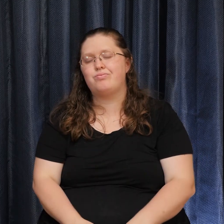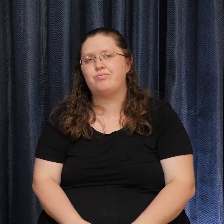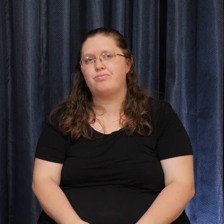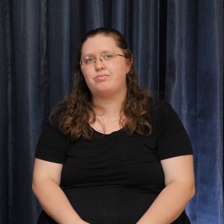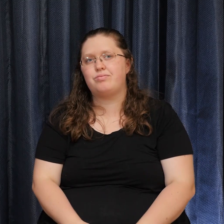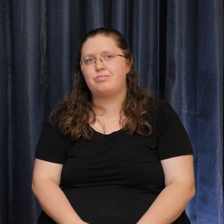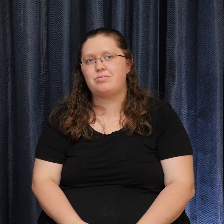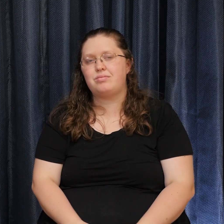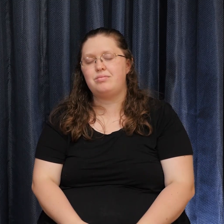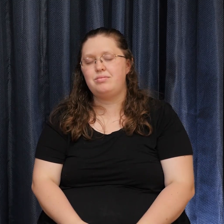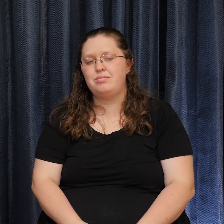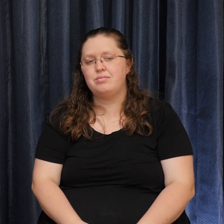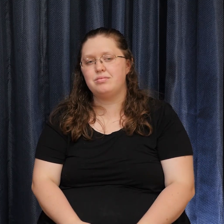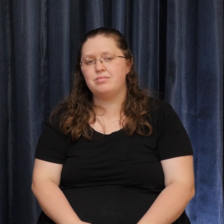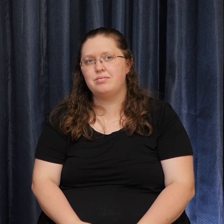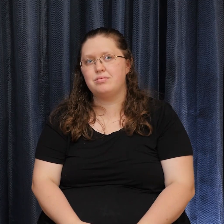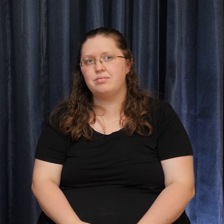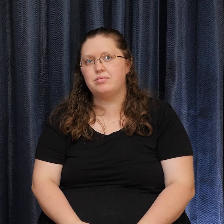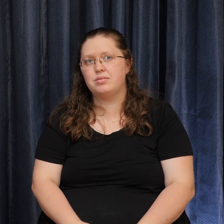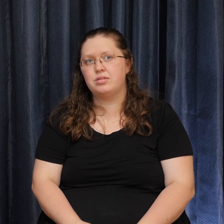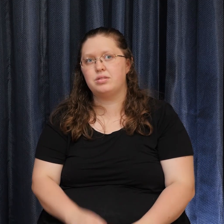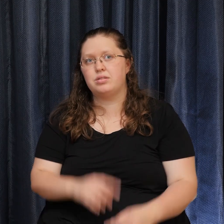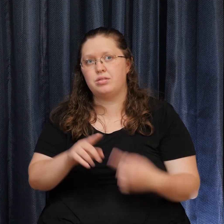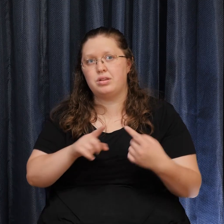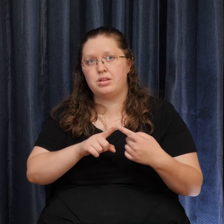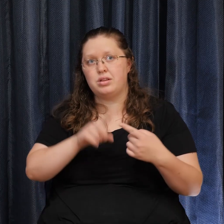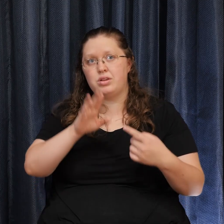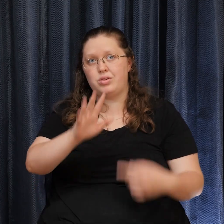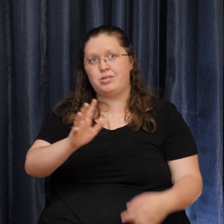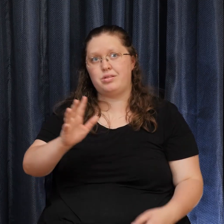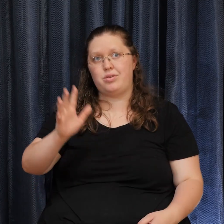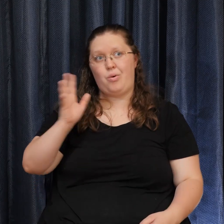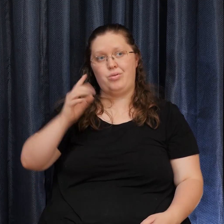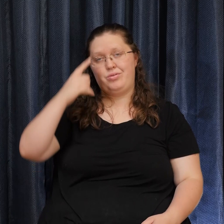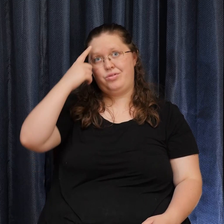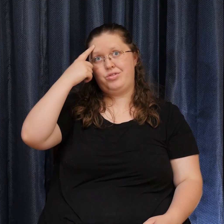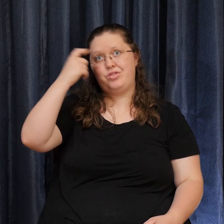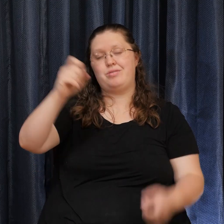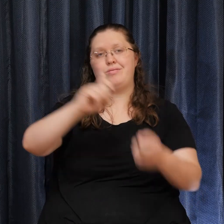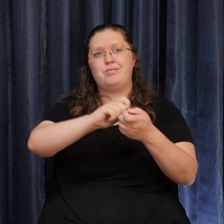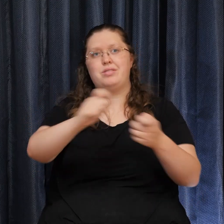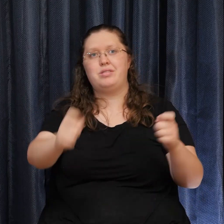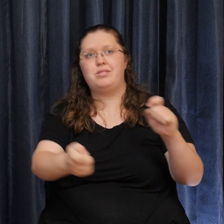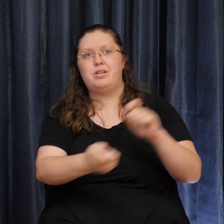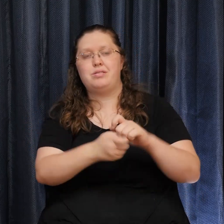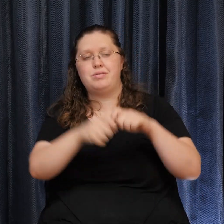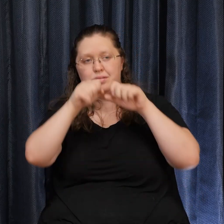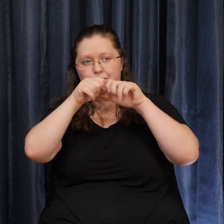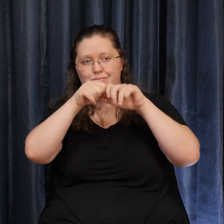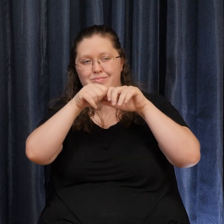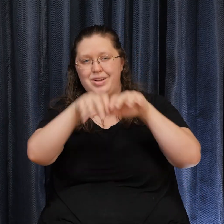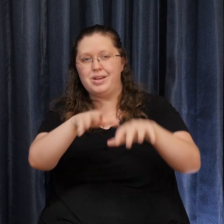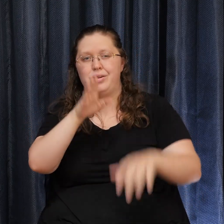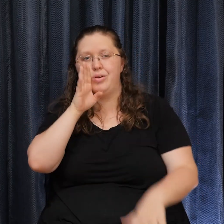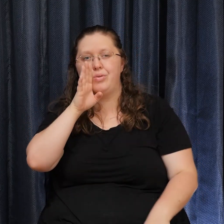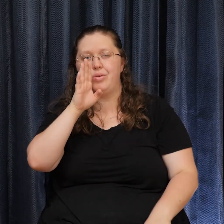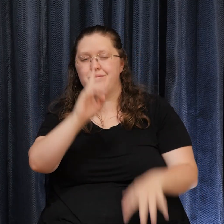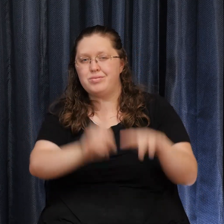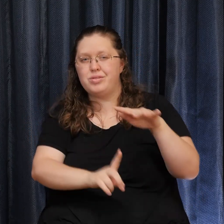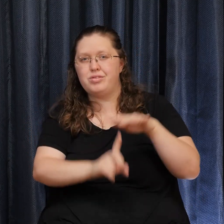When you transform Your whole dream Magic just happens In your life What you need Comes to